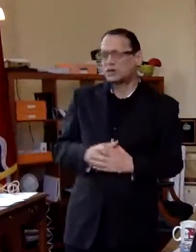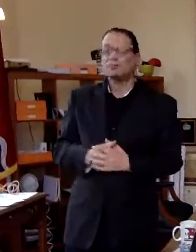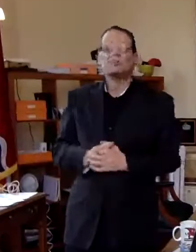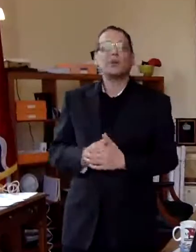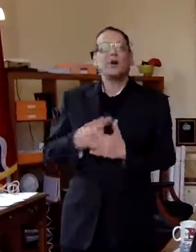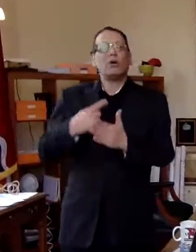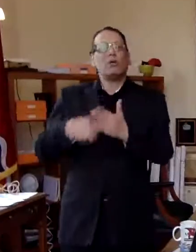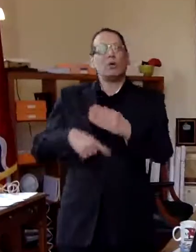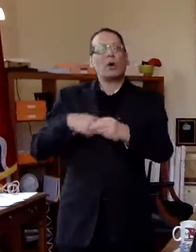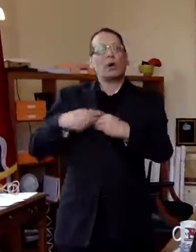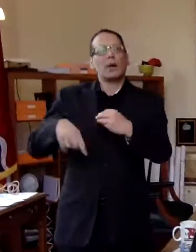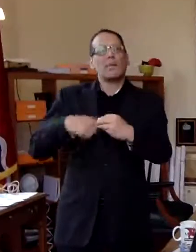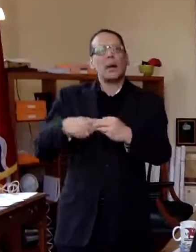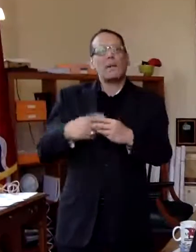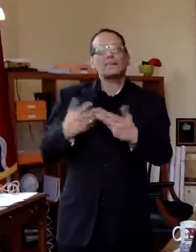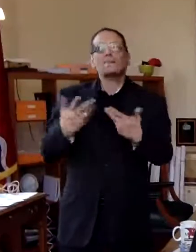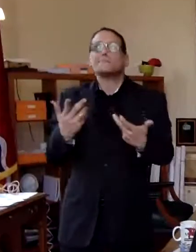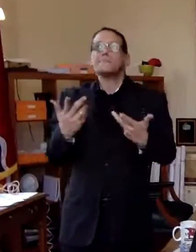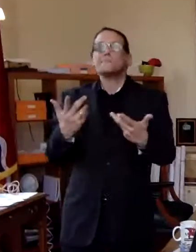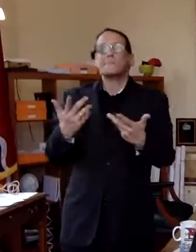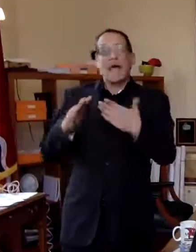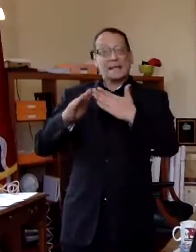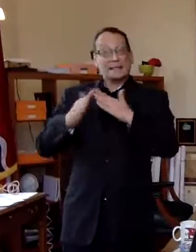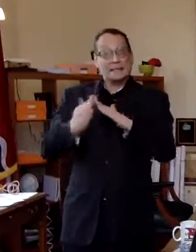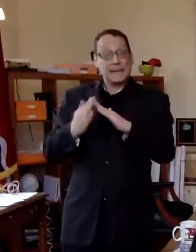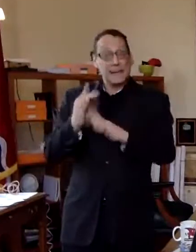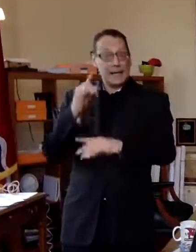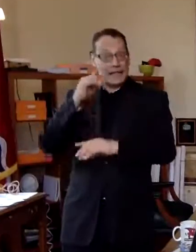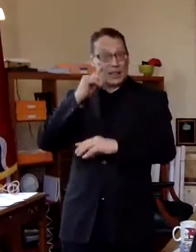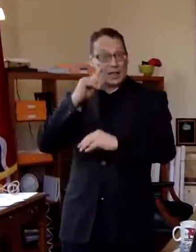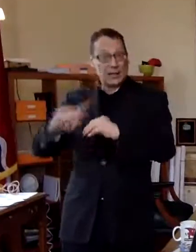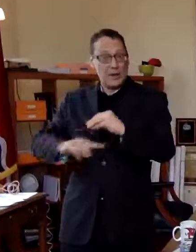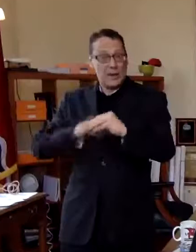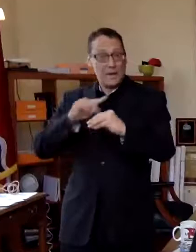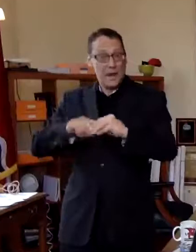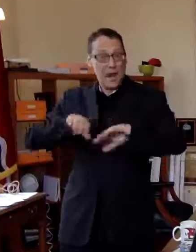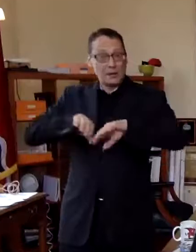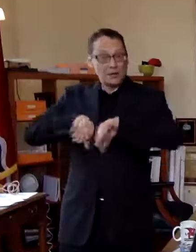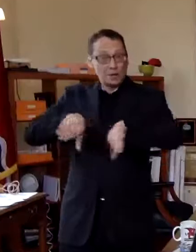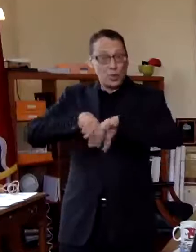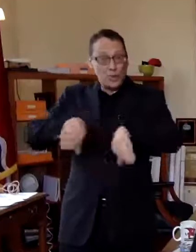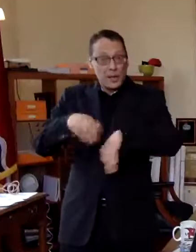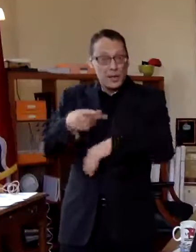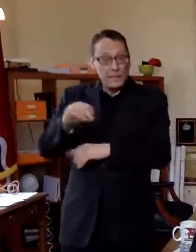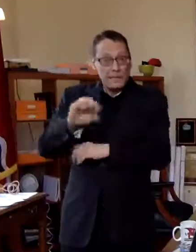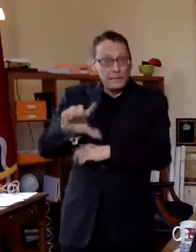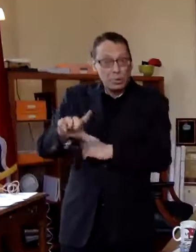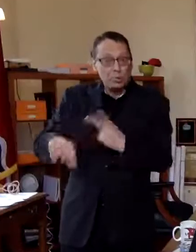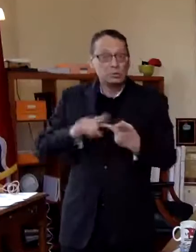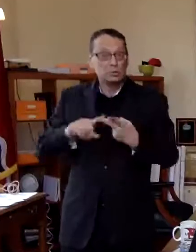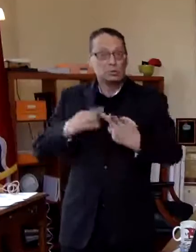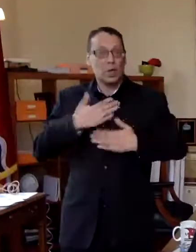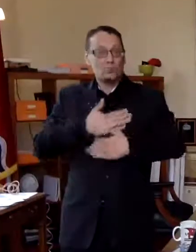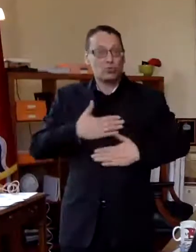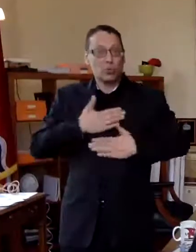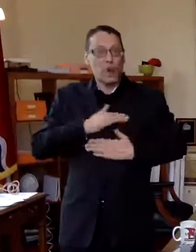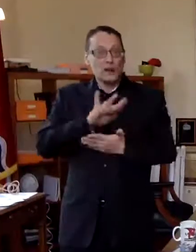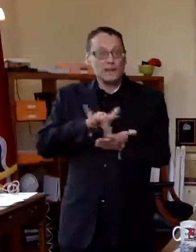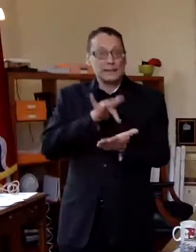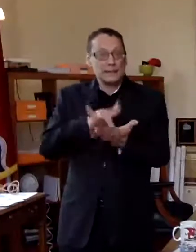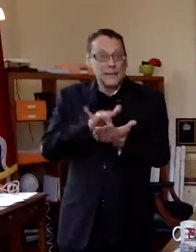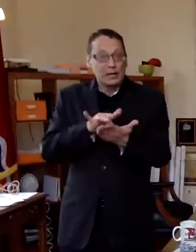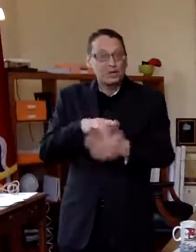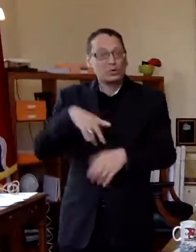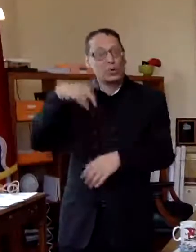about or has a city began to thought about uh swimming pools this summer rec centers summer programming for